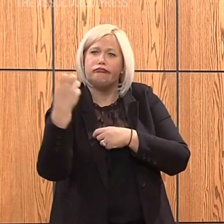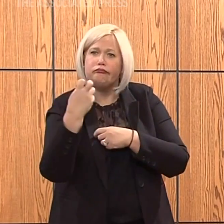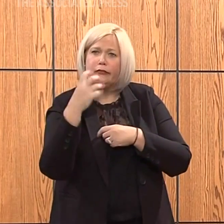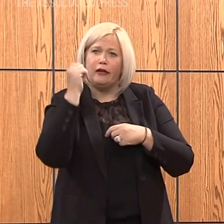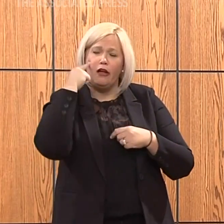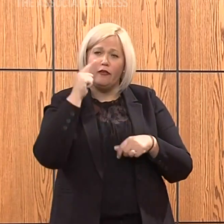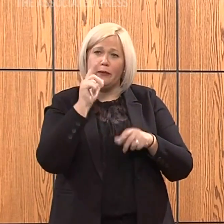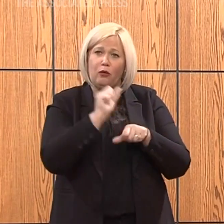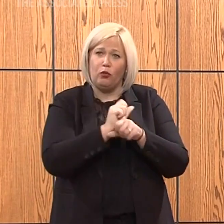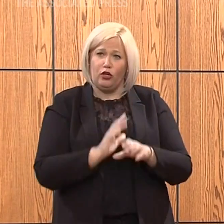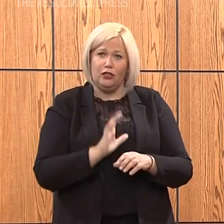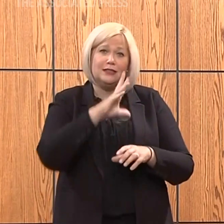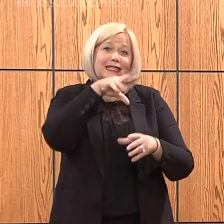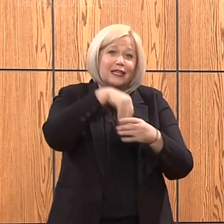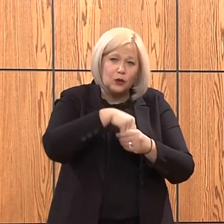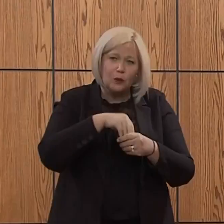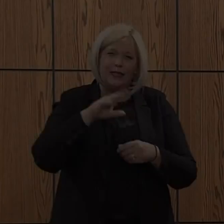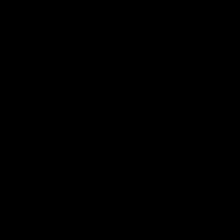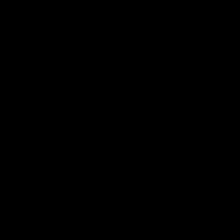including the governor of Michigan. I'll back to you even more. Thank